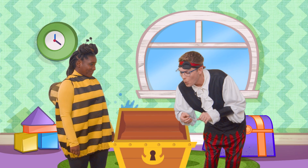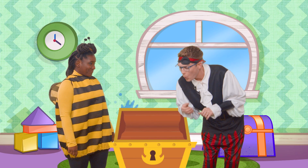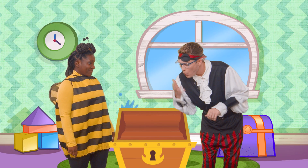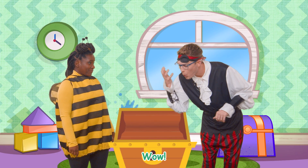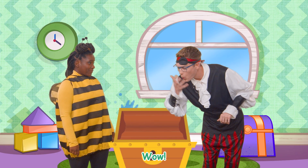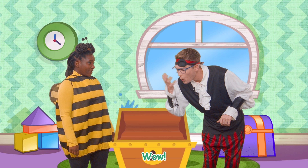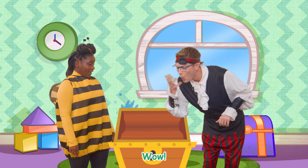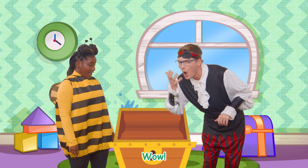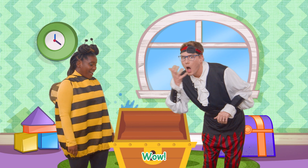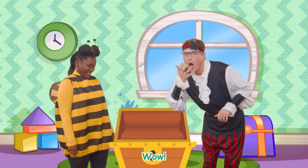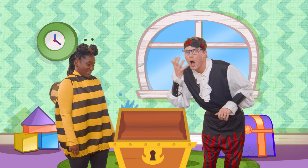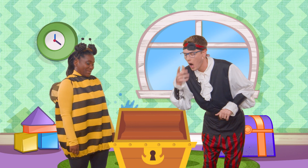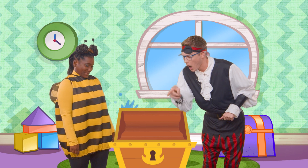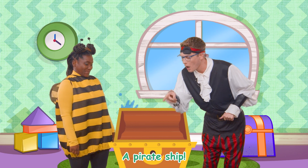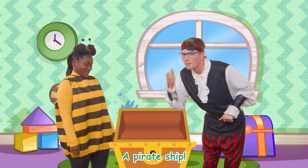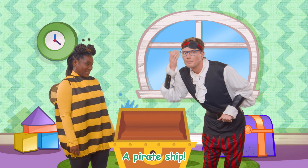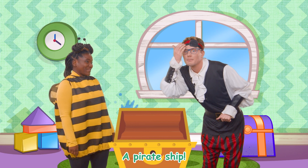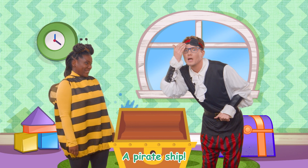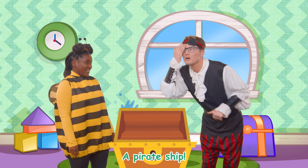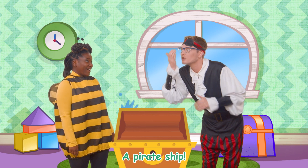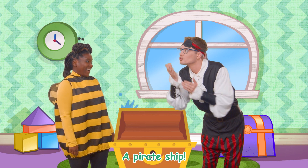Wow! A pirate ship!